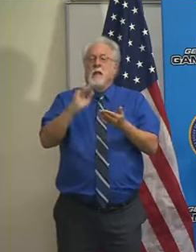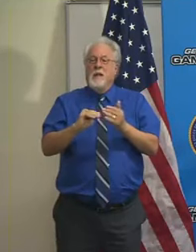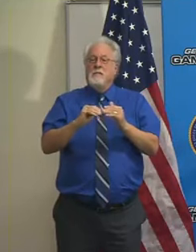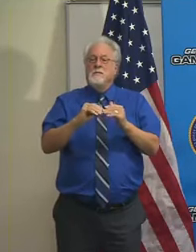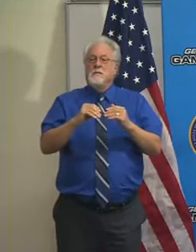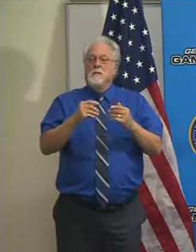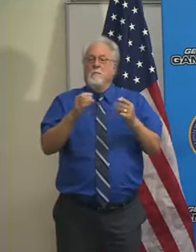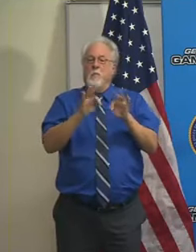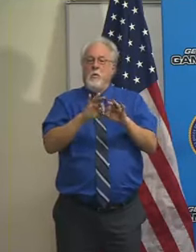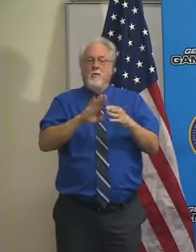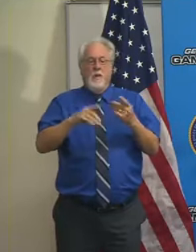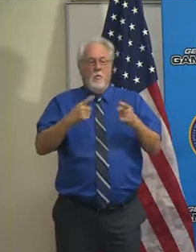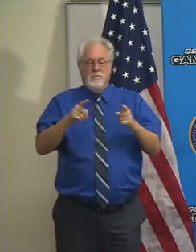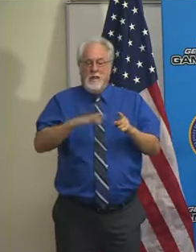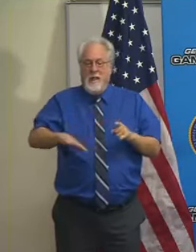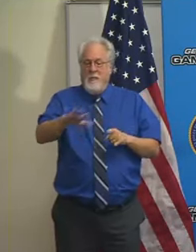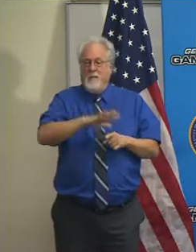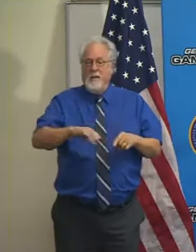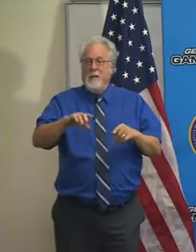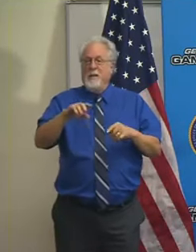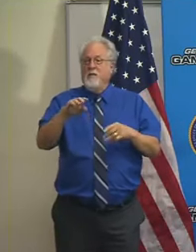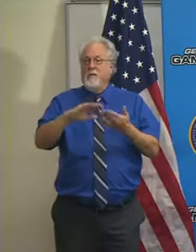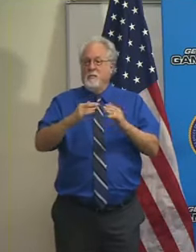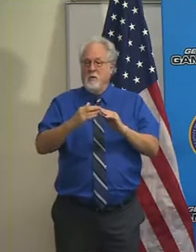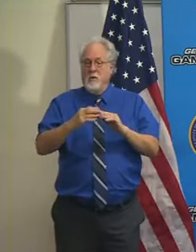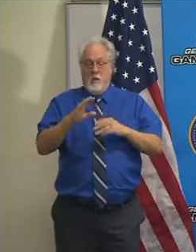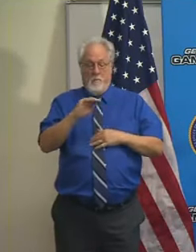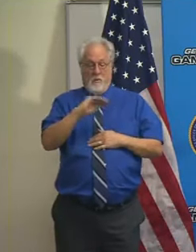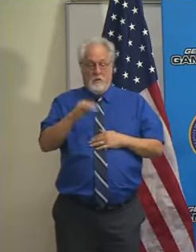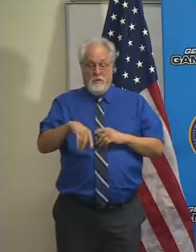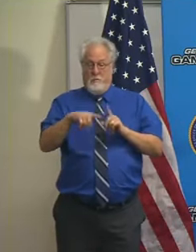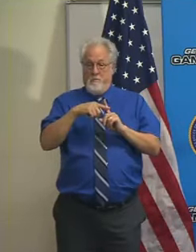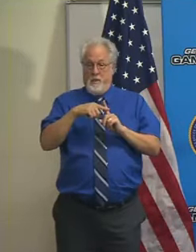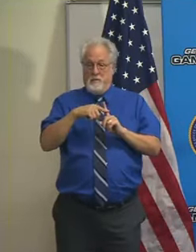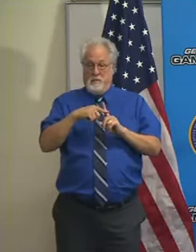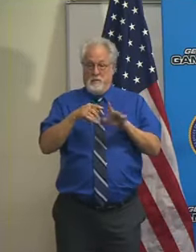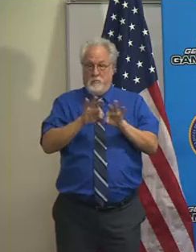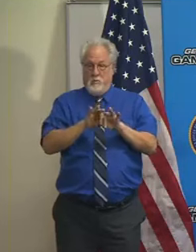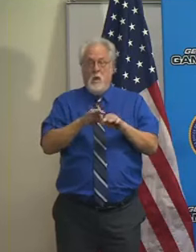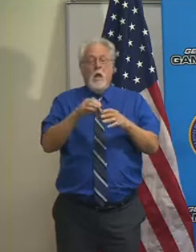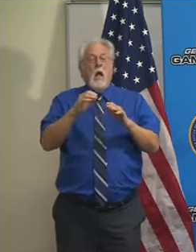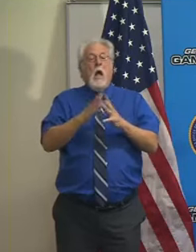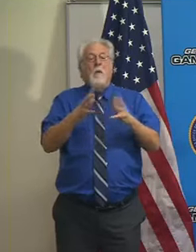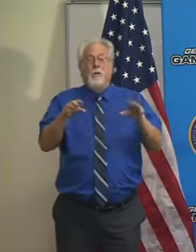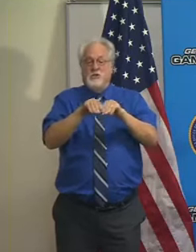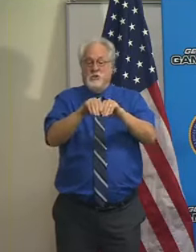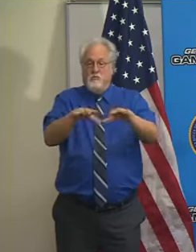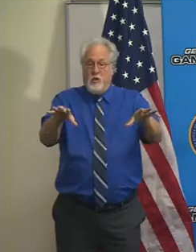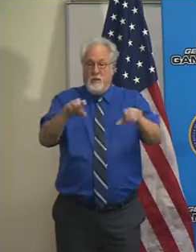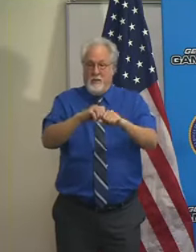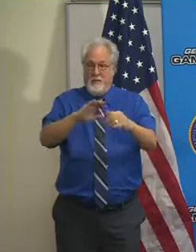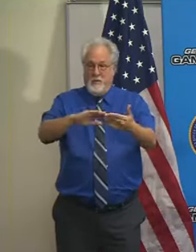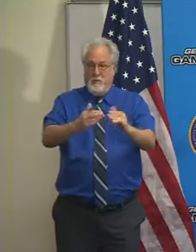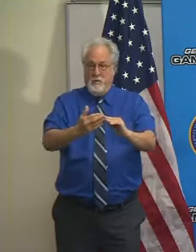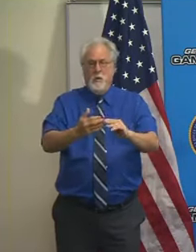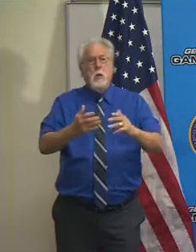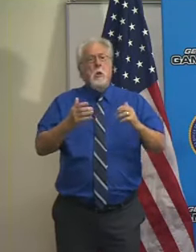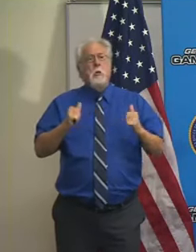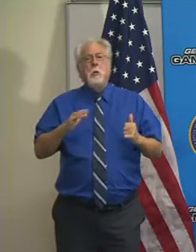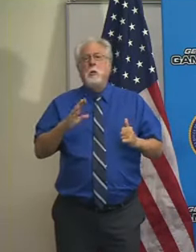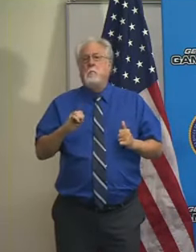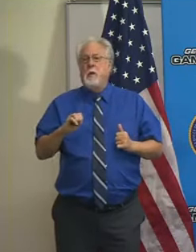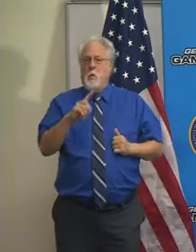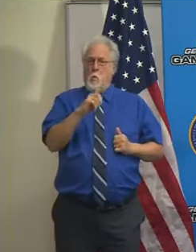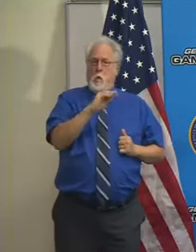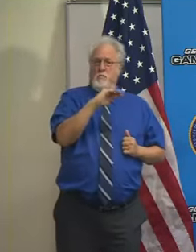what's going on in the community. And so percent positivity is really important. What is the level of spread in your community? Because you could be at,